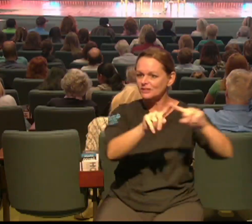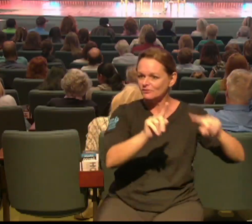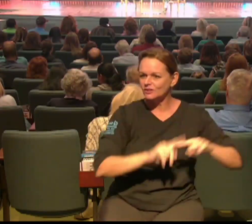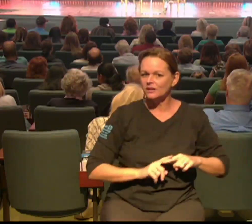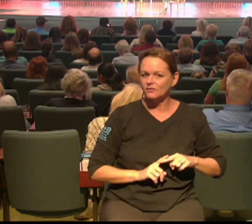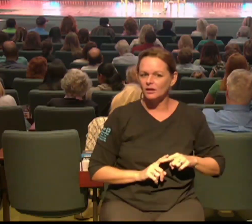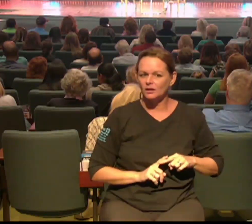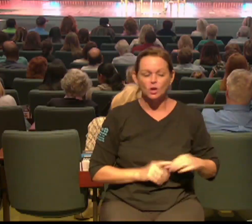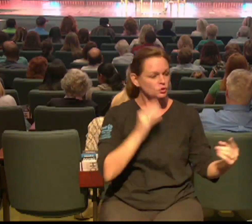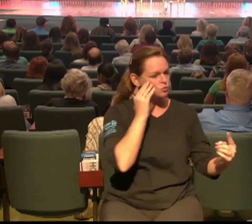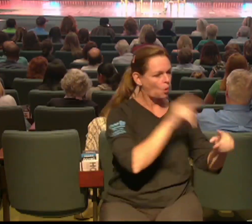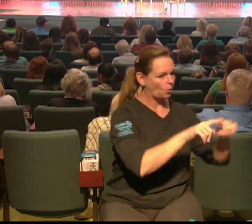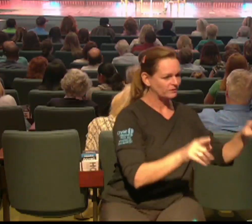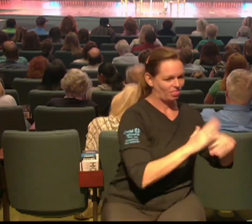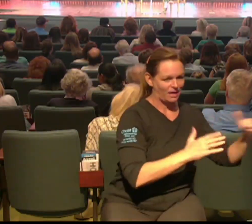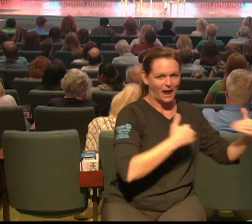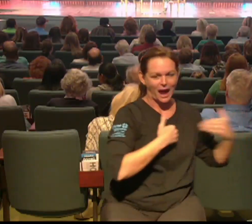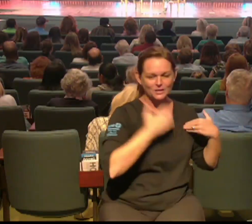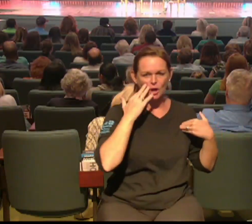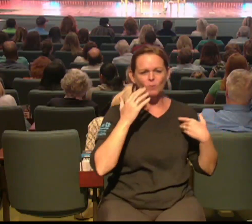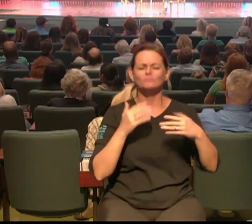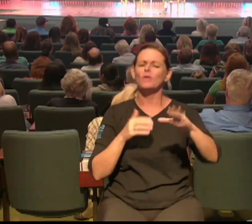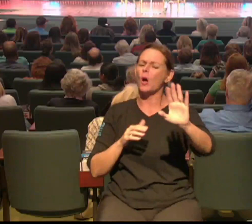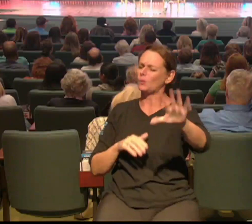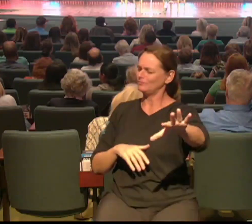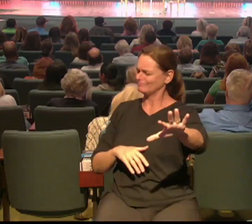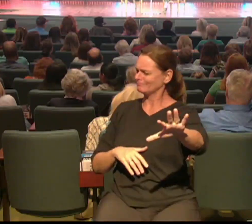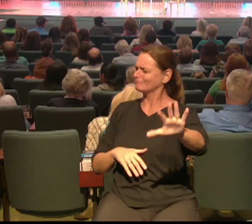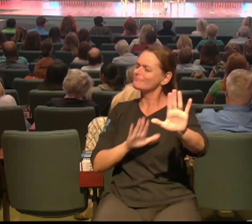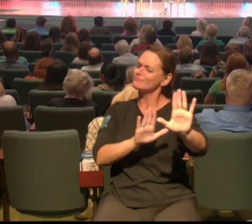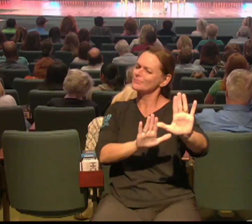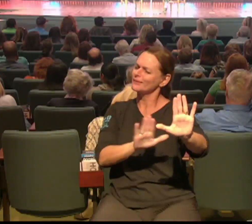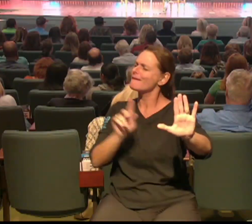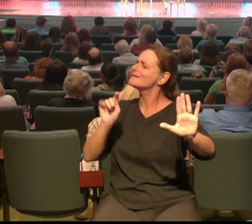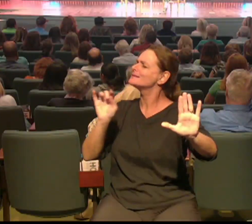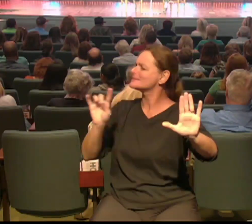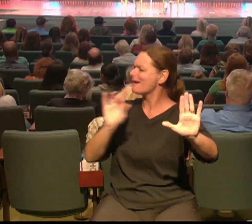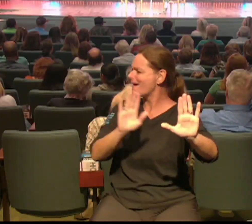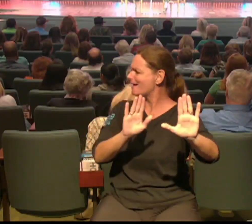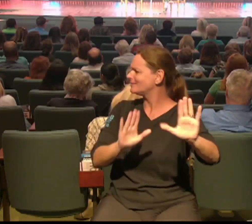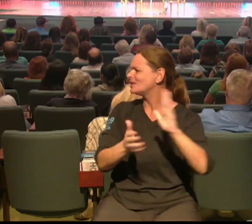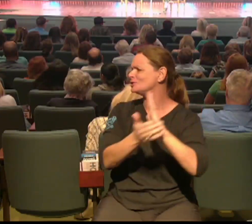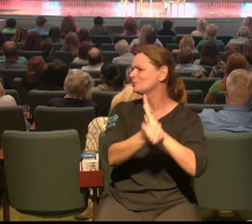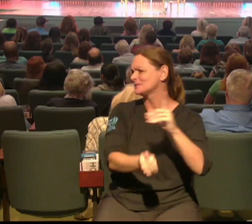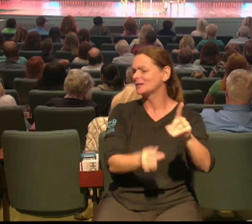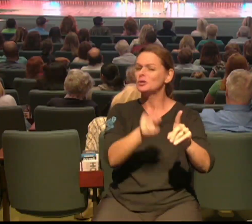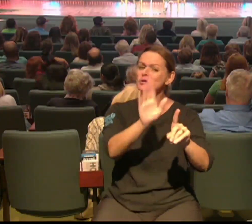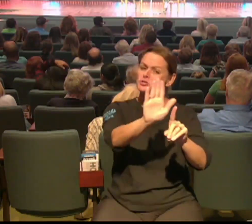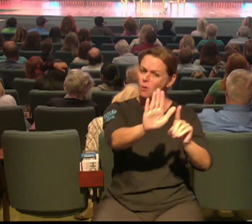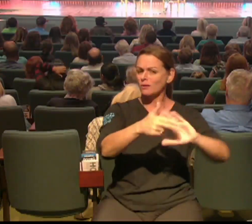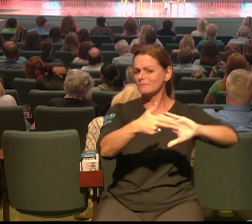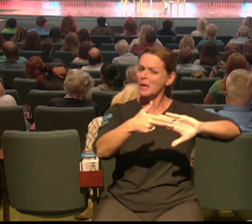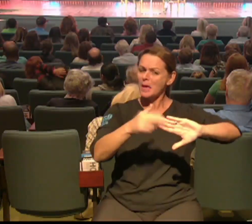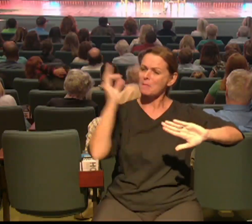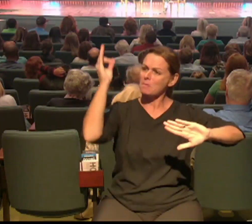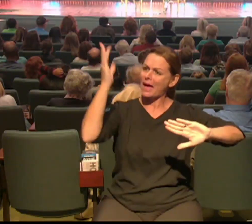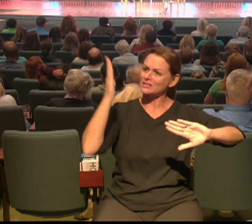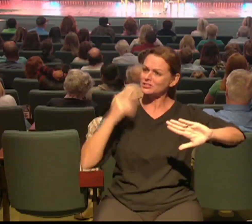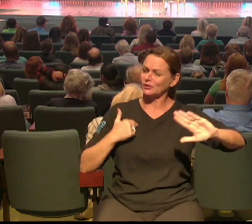because you're a pastor you're a pastor it's kind of what you do you're probably good at it let me let you in on a secret when we're at with people that we